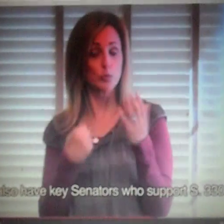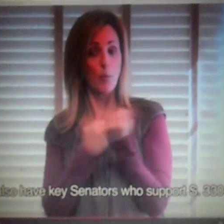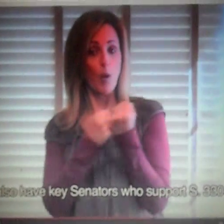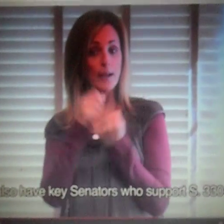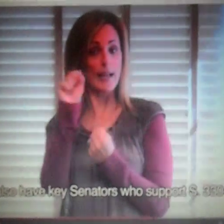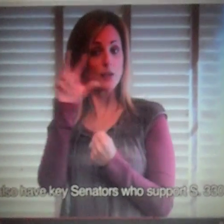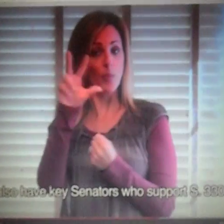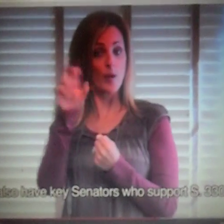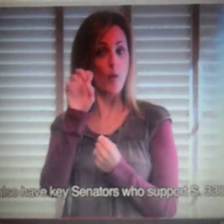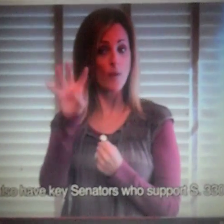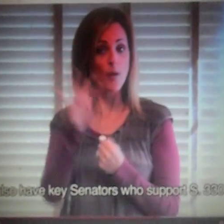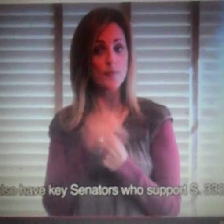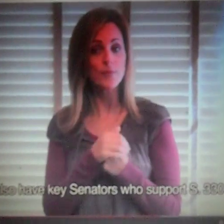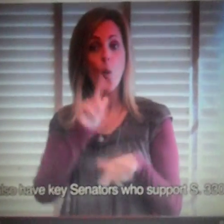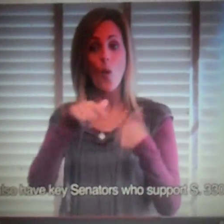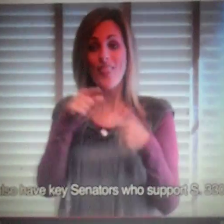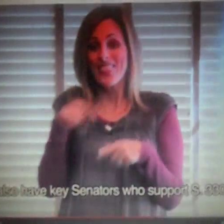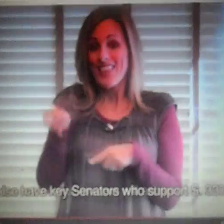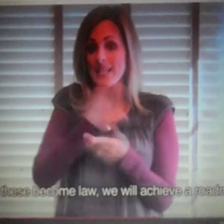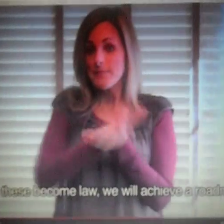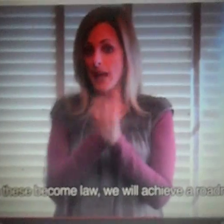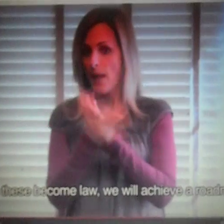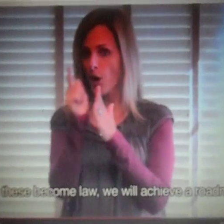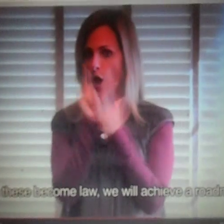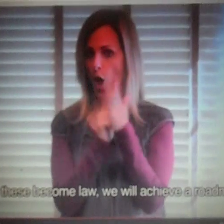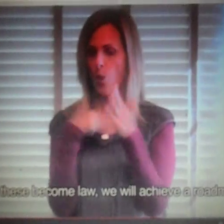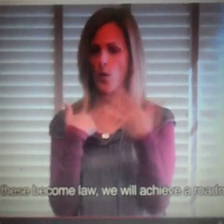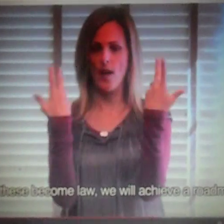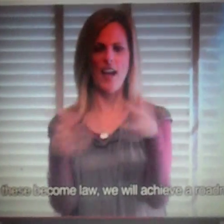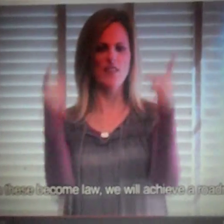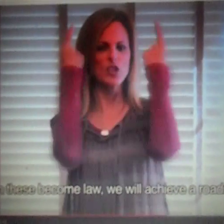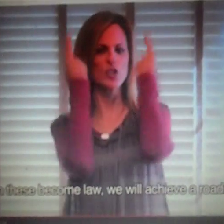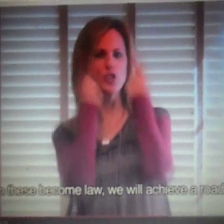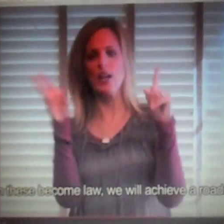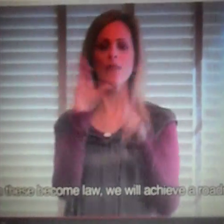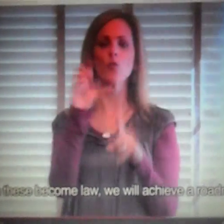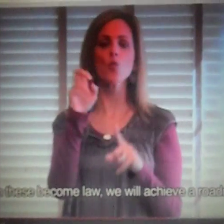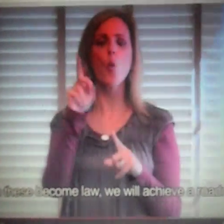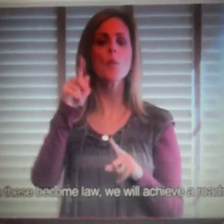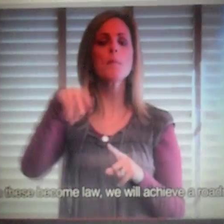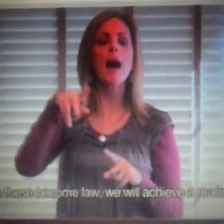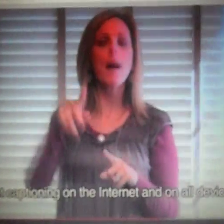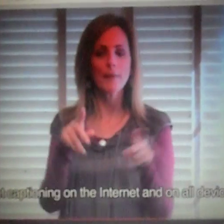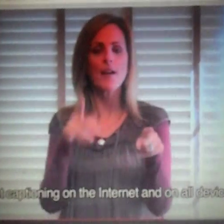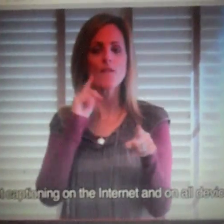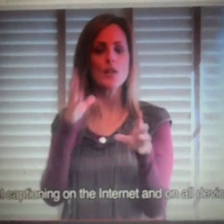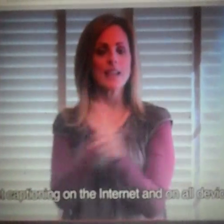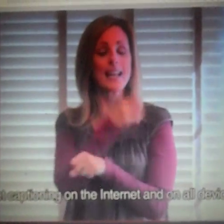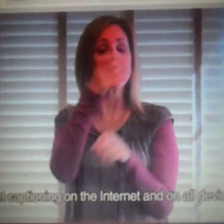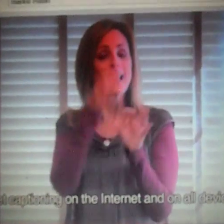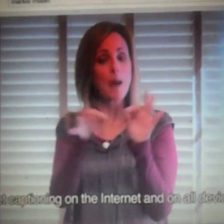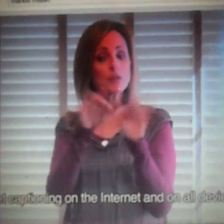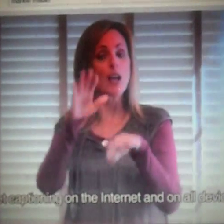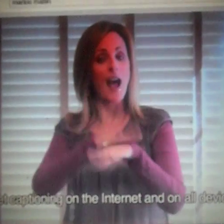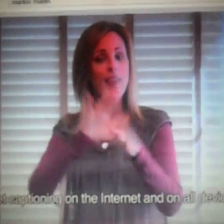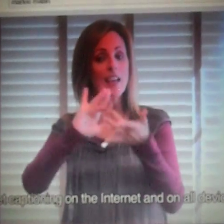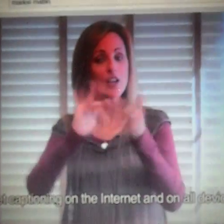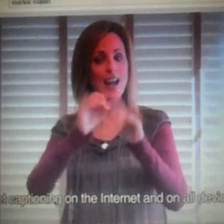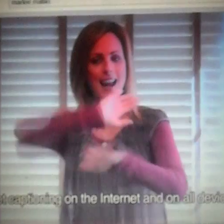who support S3304. When these become law, we will achieve a road map to getting captioning on the internet and on all